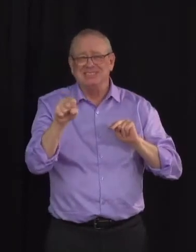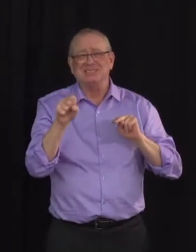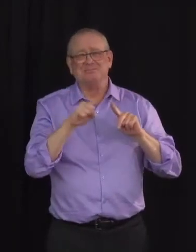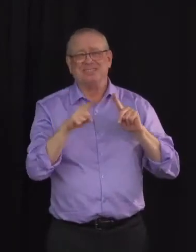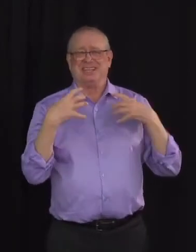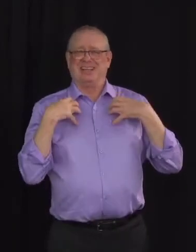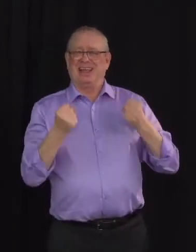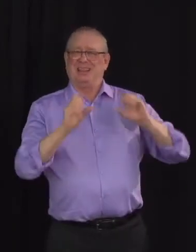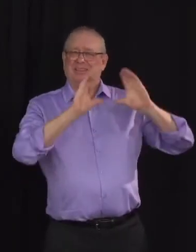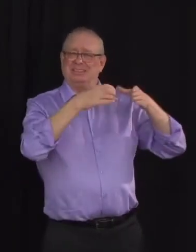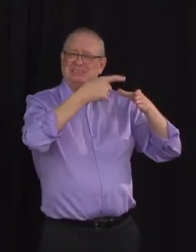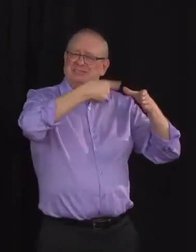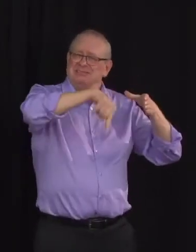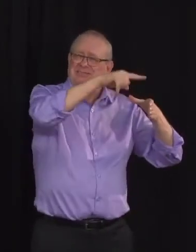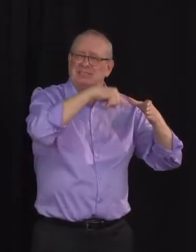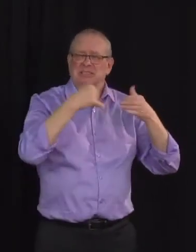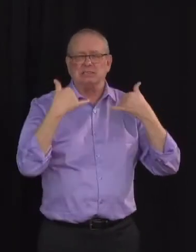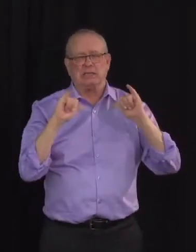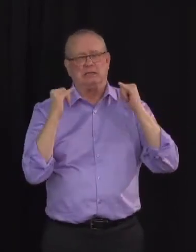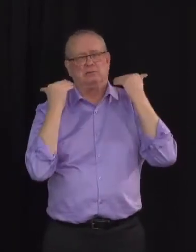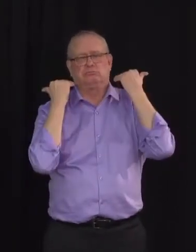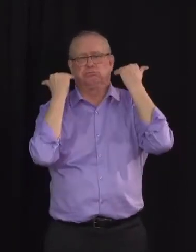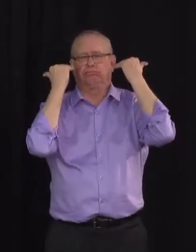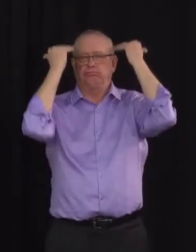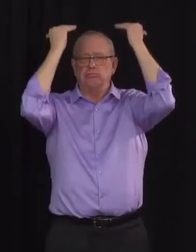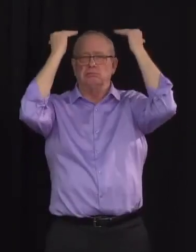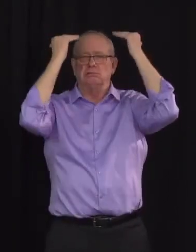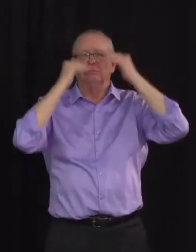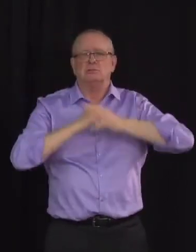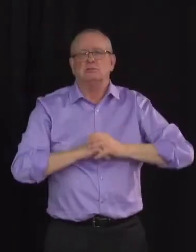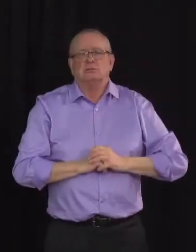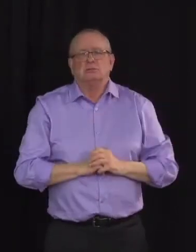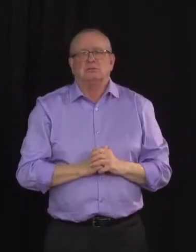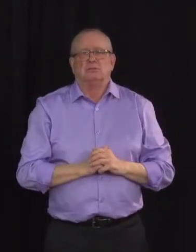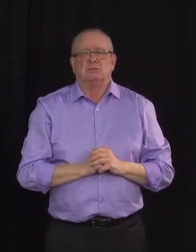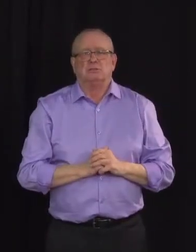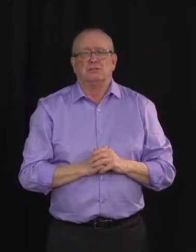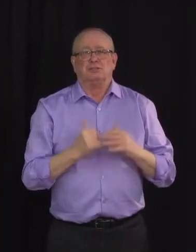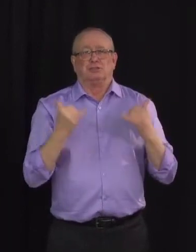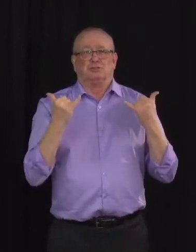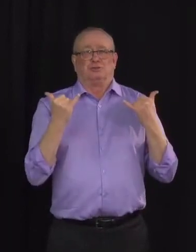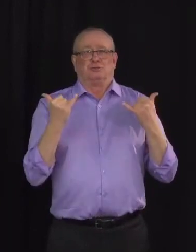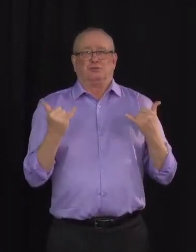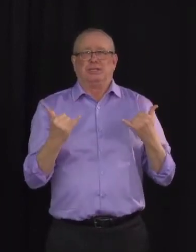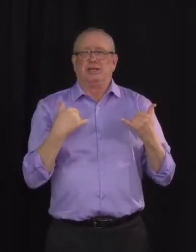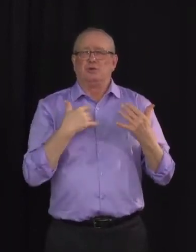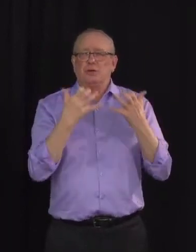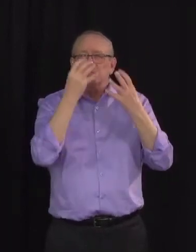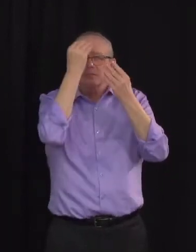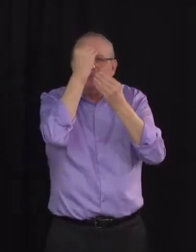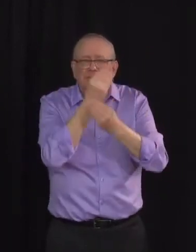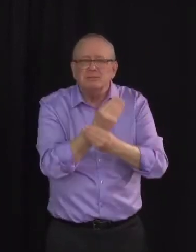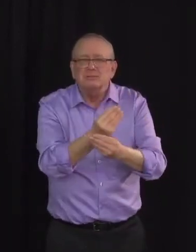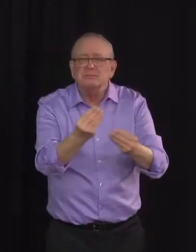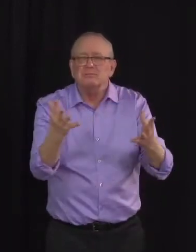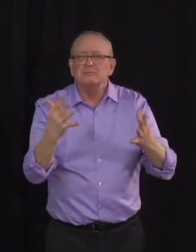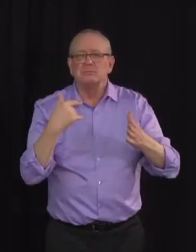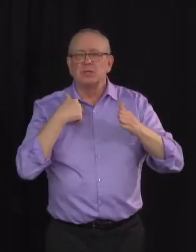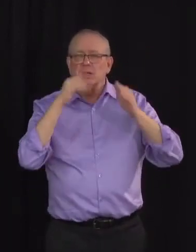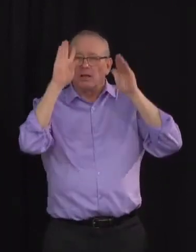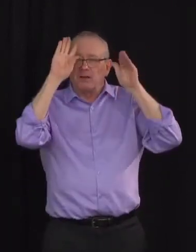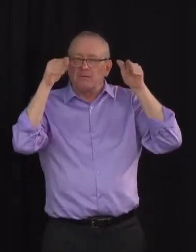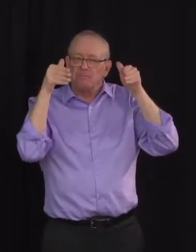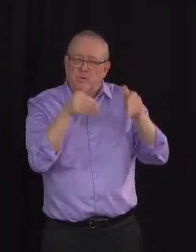Today I want to explain why we are focusing on protecting this system and why high hospitalization numbers affect all of us.